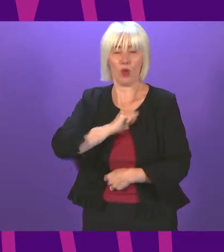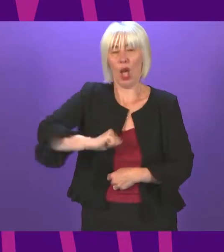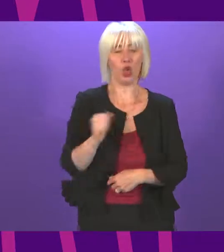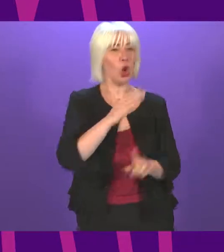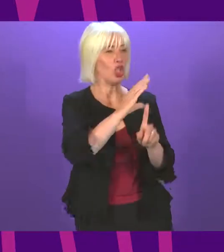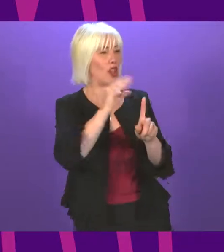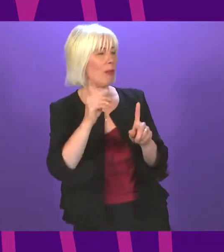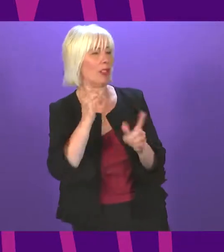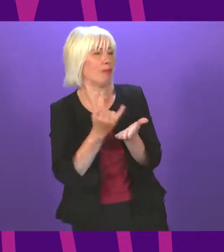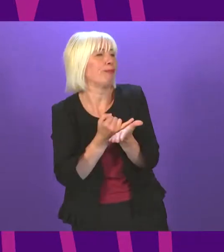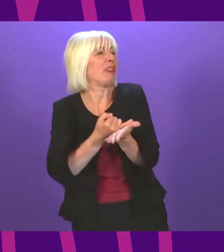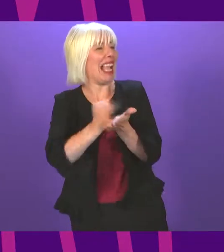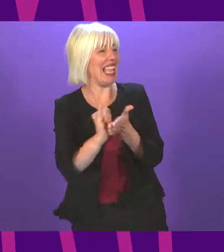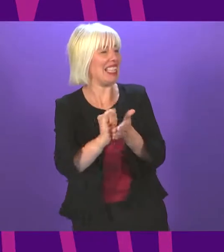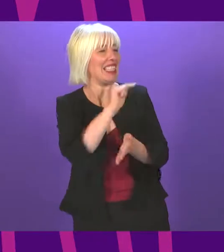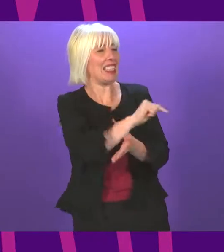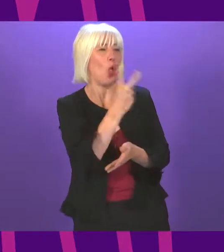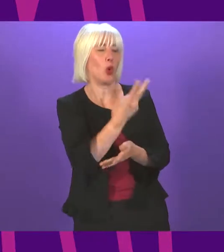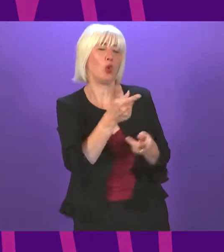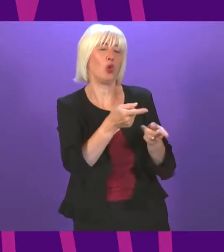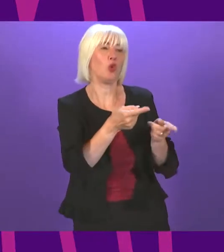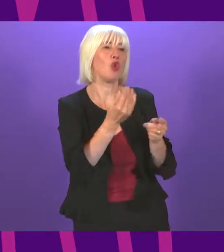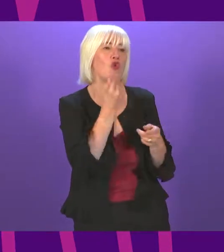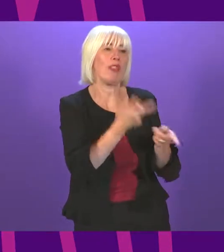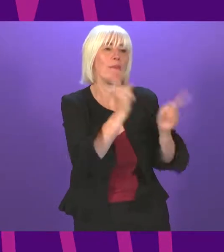voting against the Green members becoming ministers today.